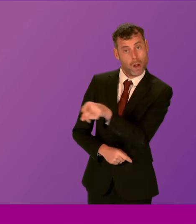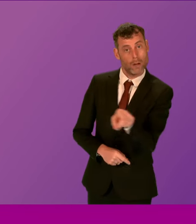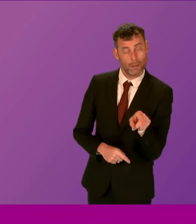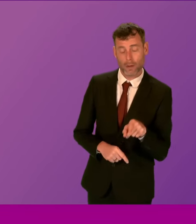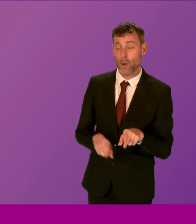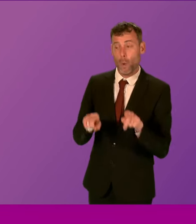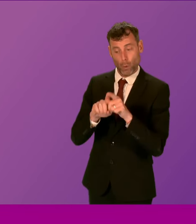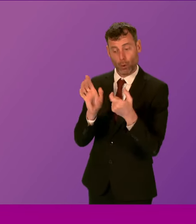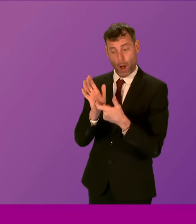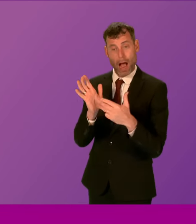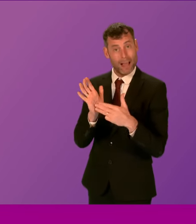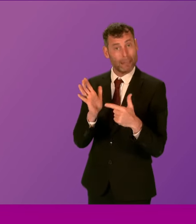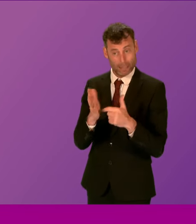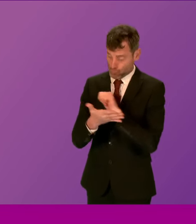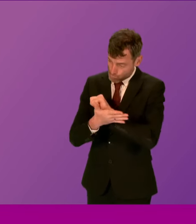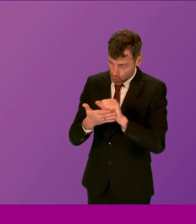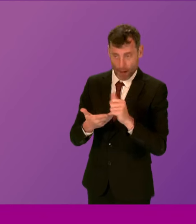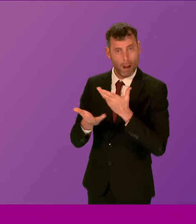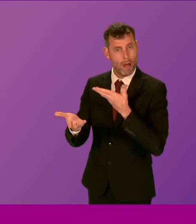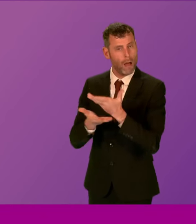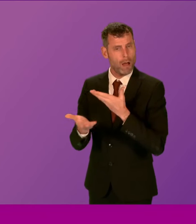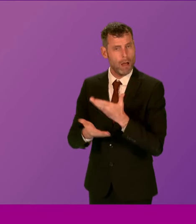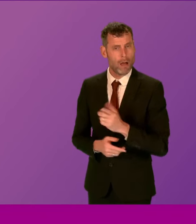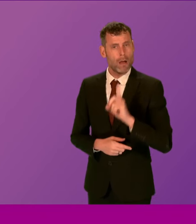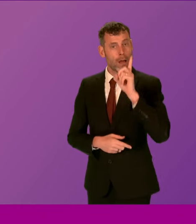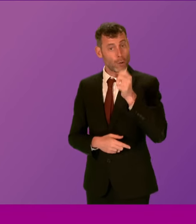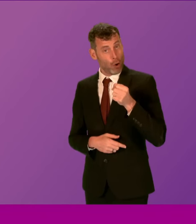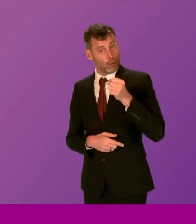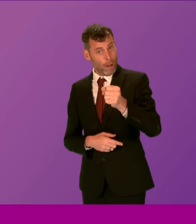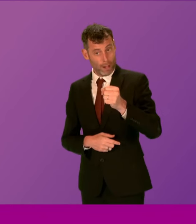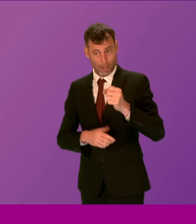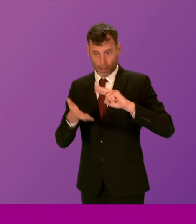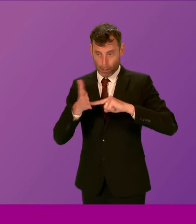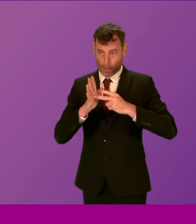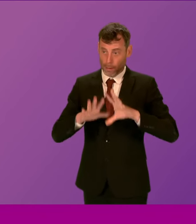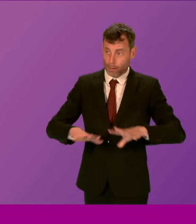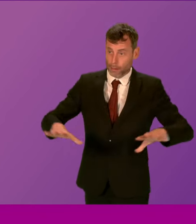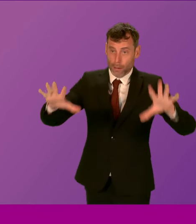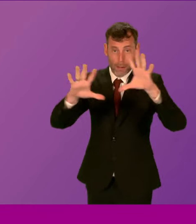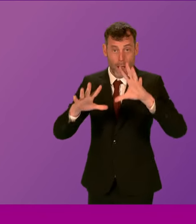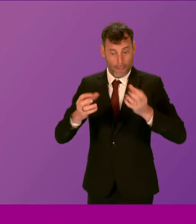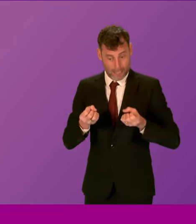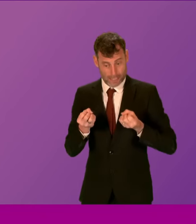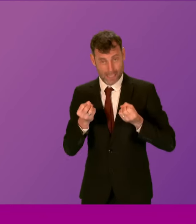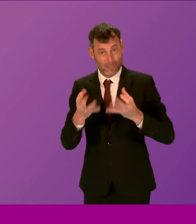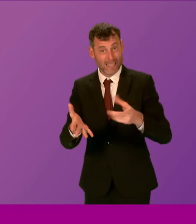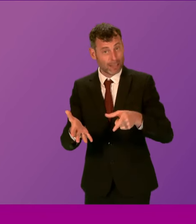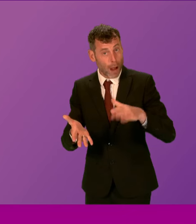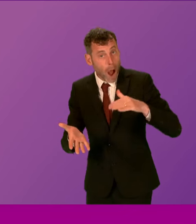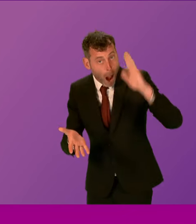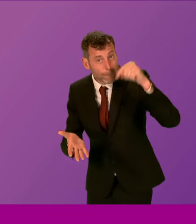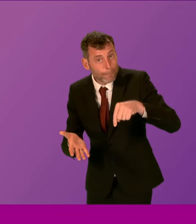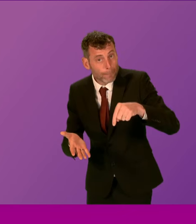RMT. What I would say, of course, is that rail infrastructure is rising. The investment in rail infrastructure